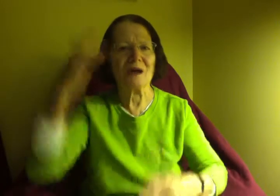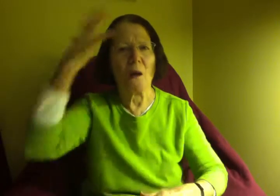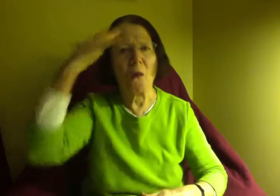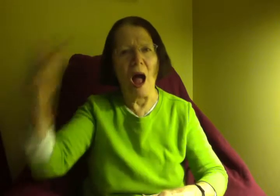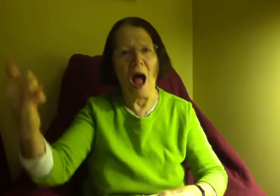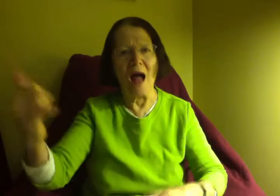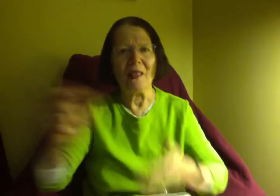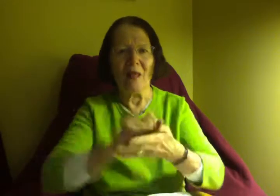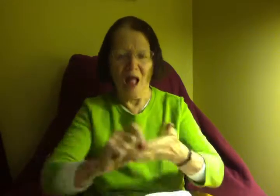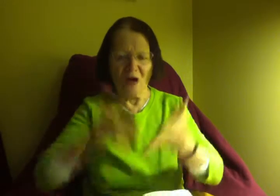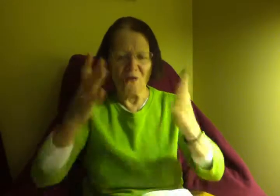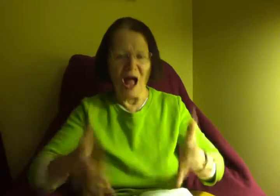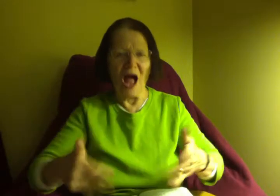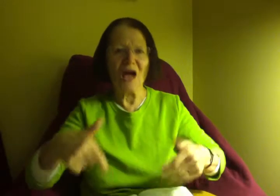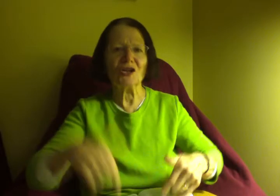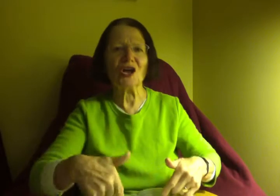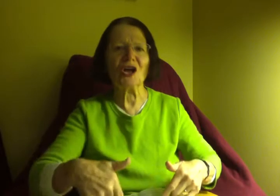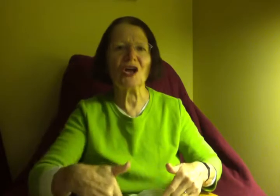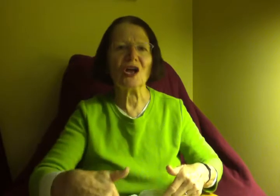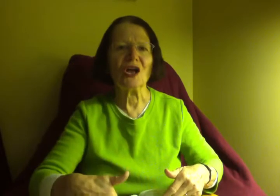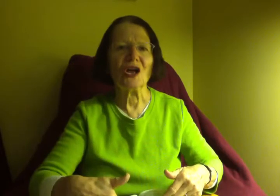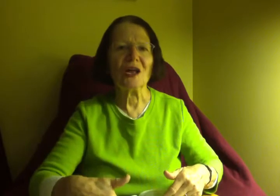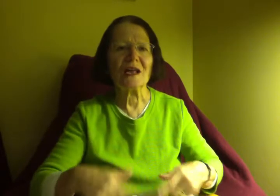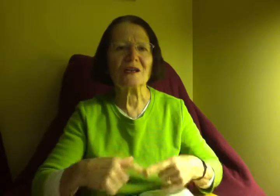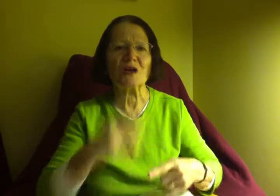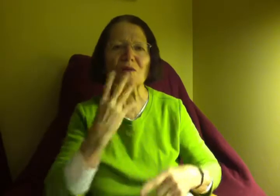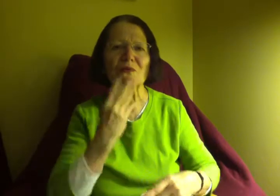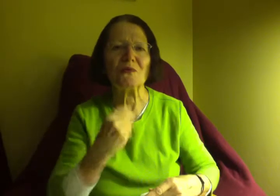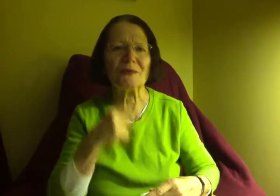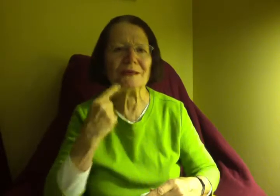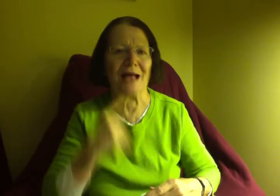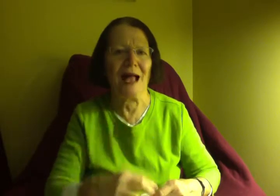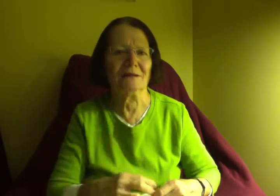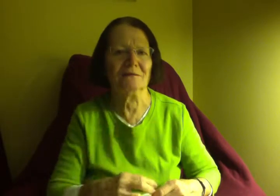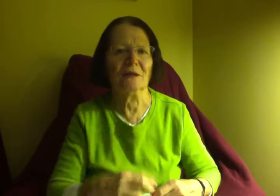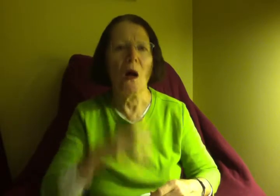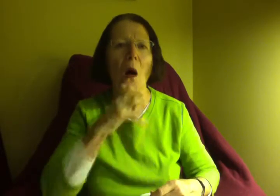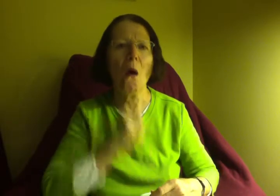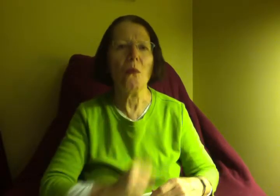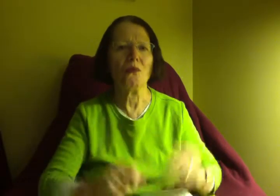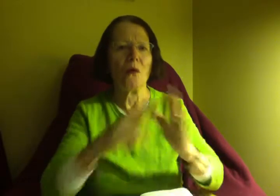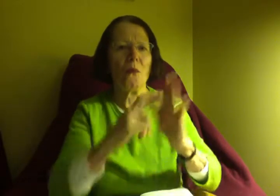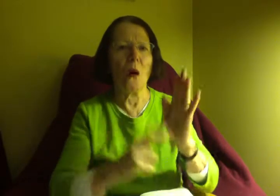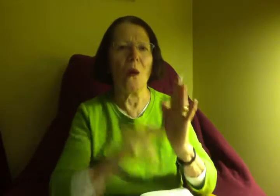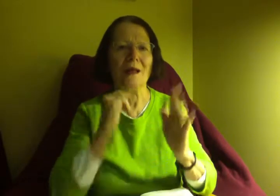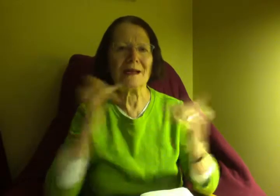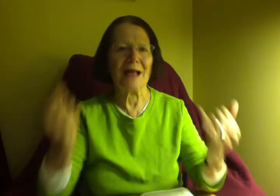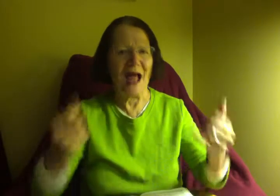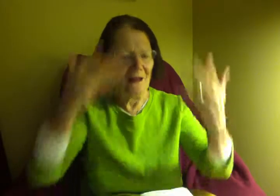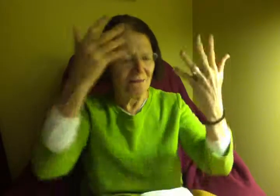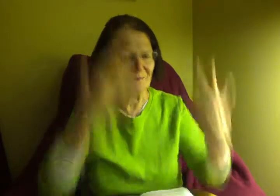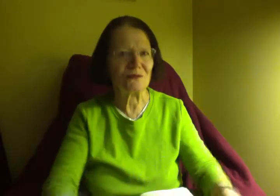kids I just do that. I hope more and that's what